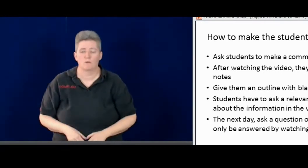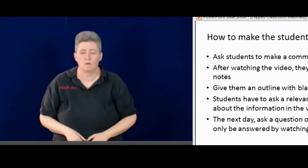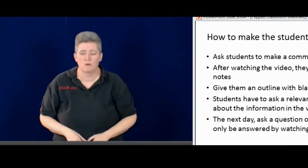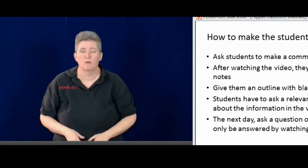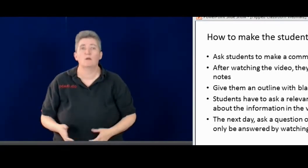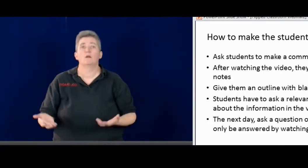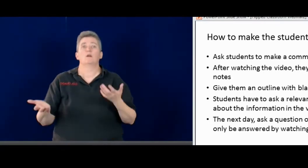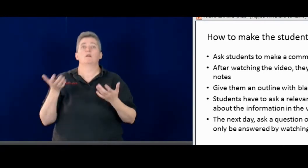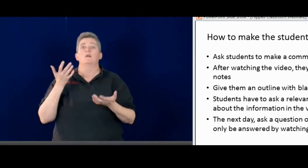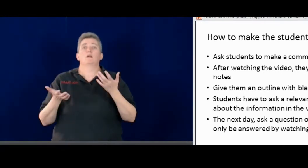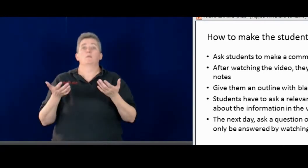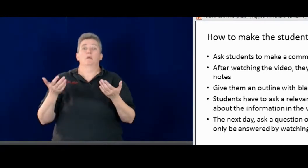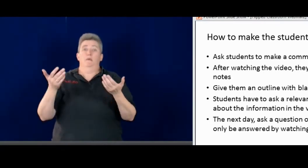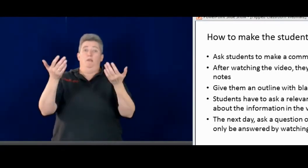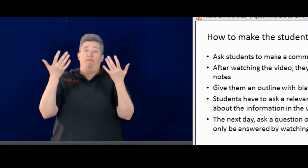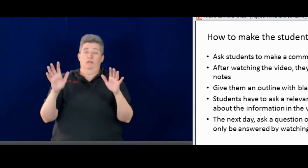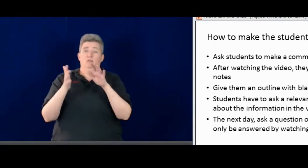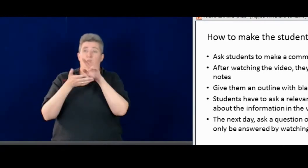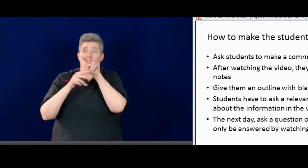they watch the video.